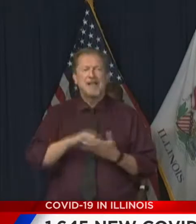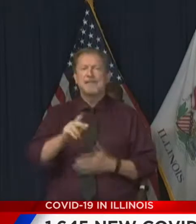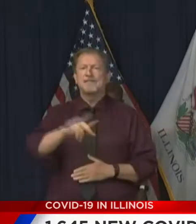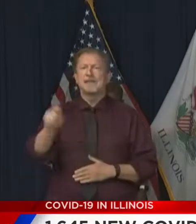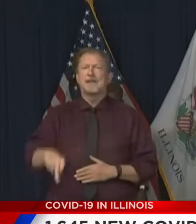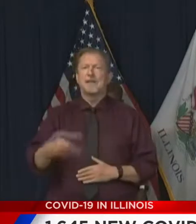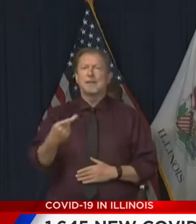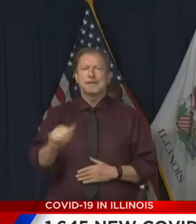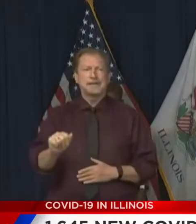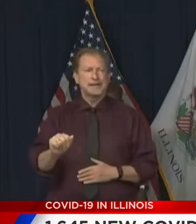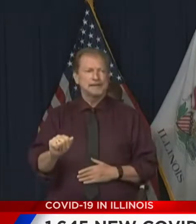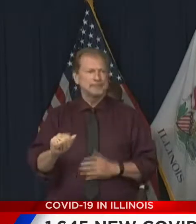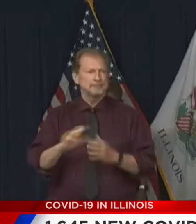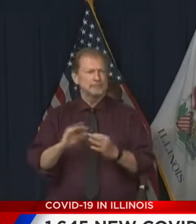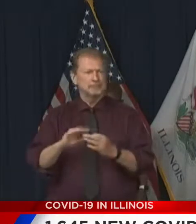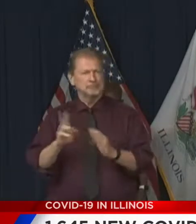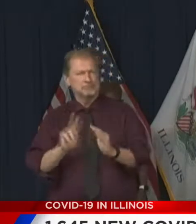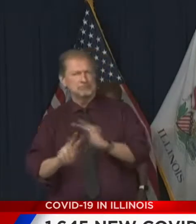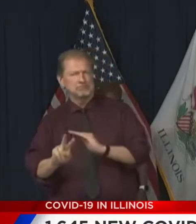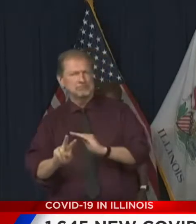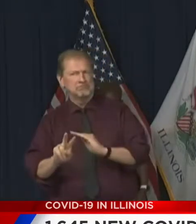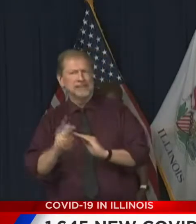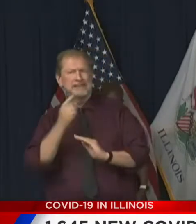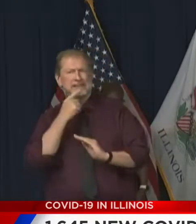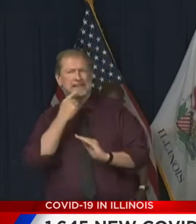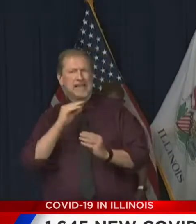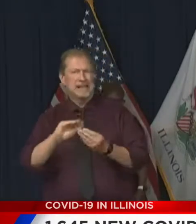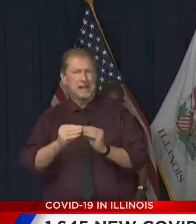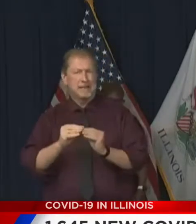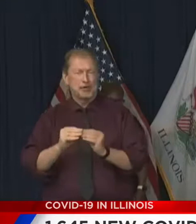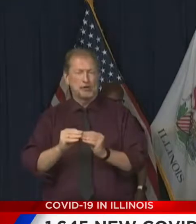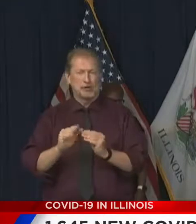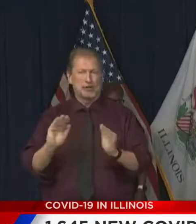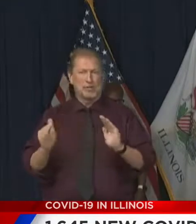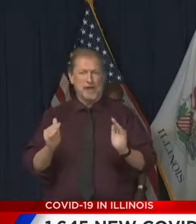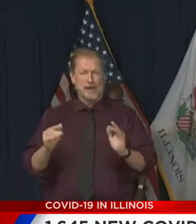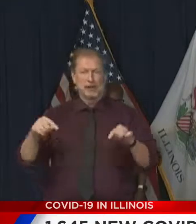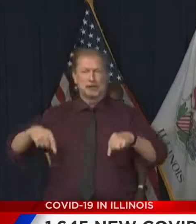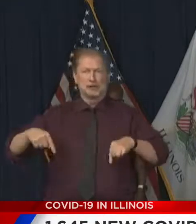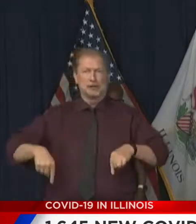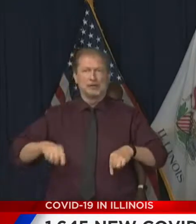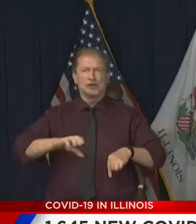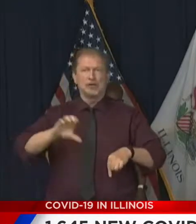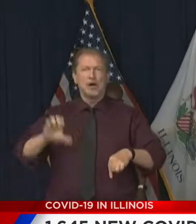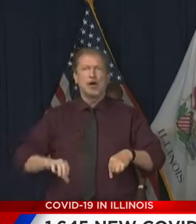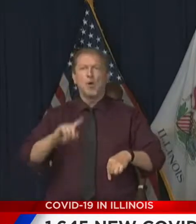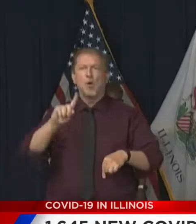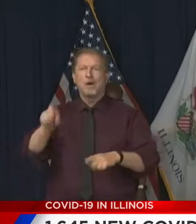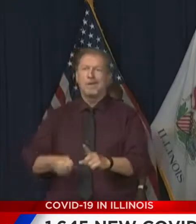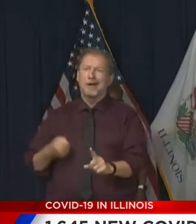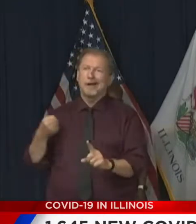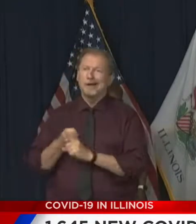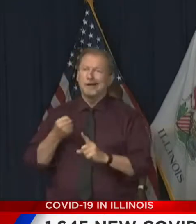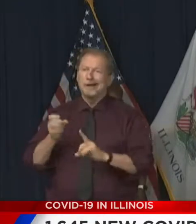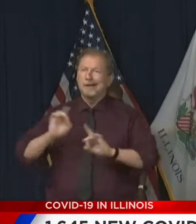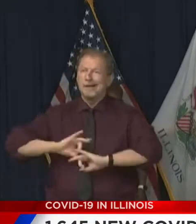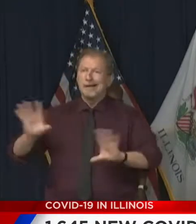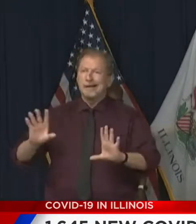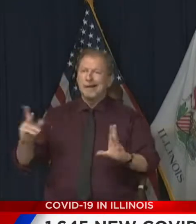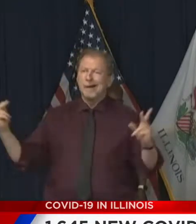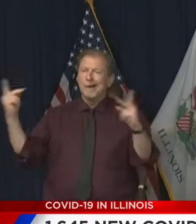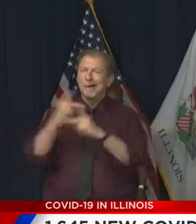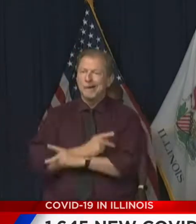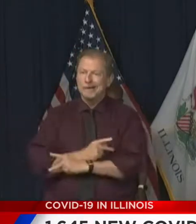saying, this is from the Children's Hospital of Philadelphia, is saying that Chicago is going to be one of the upcoming hotspots, along with perhaps